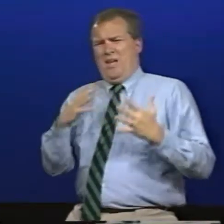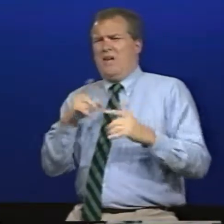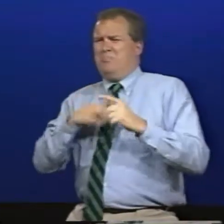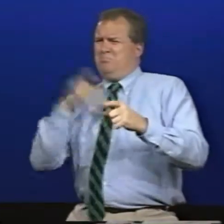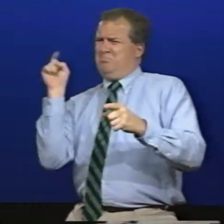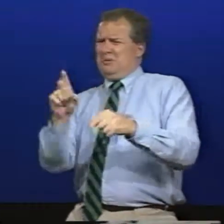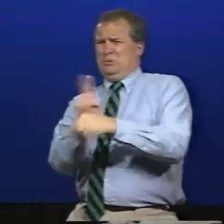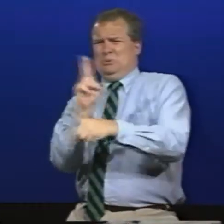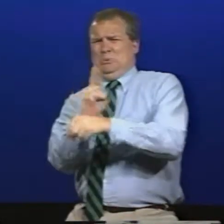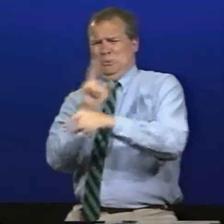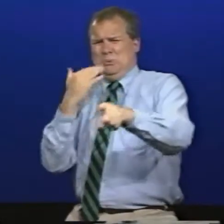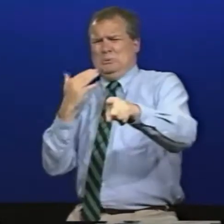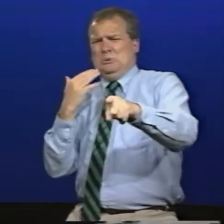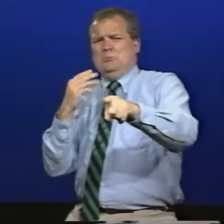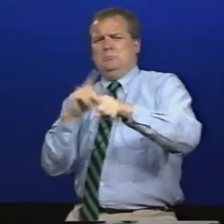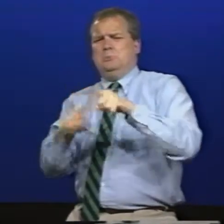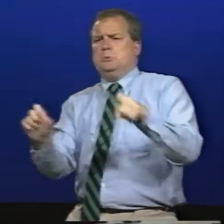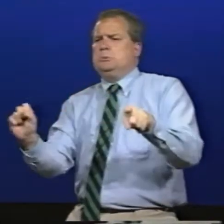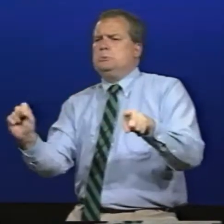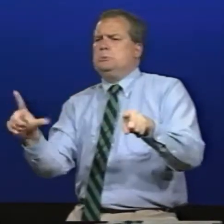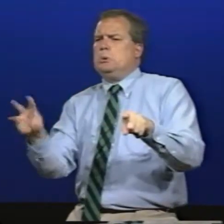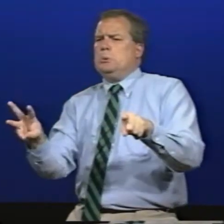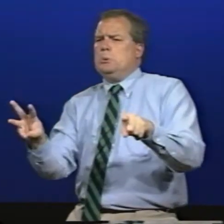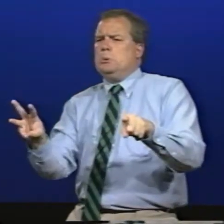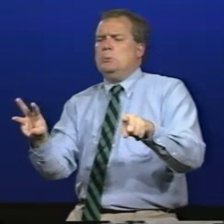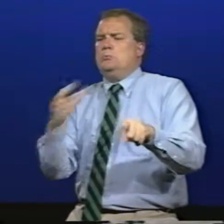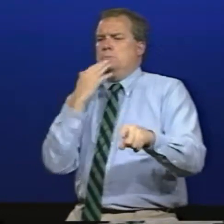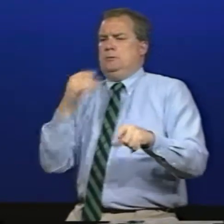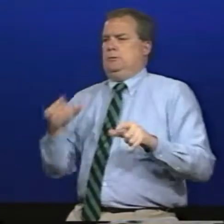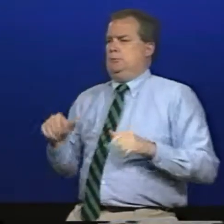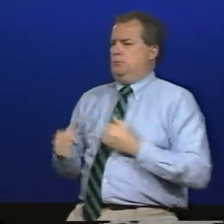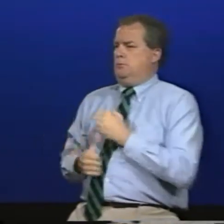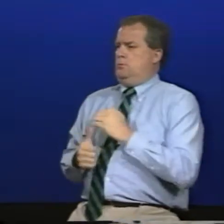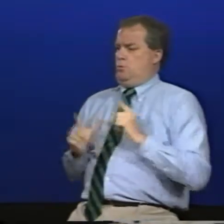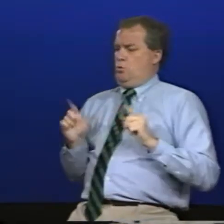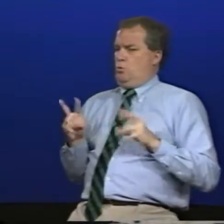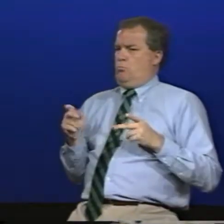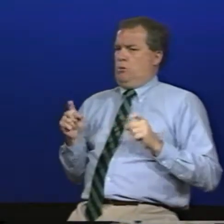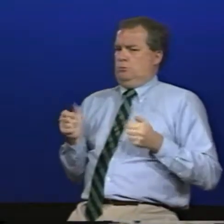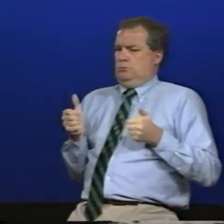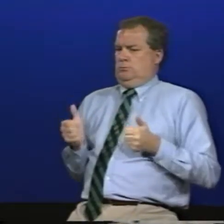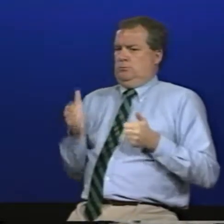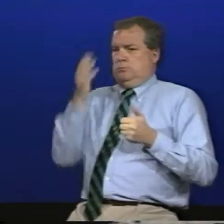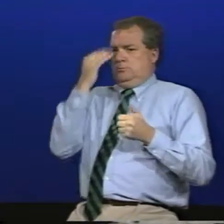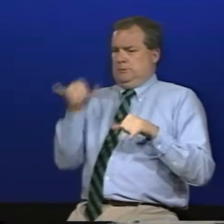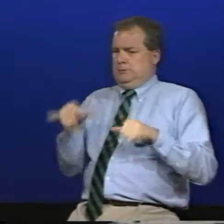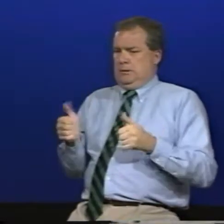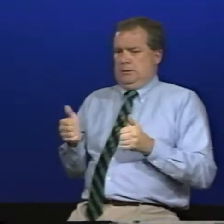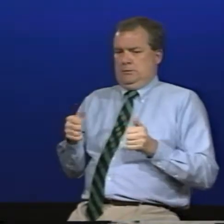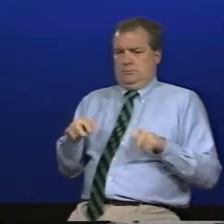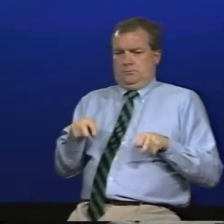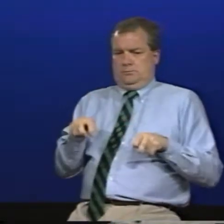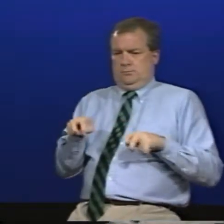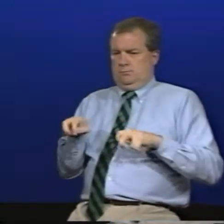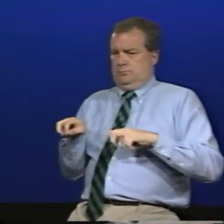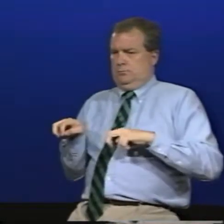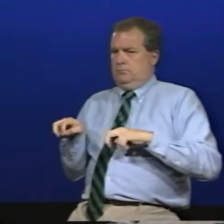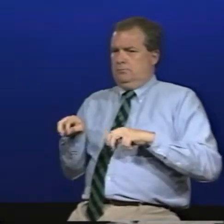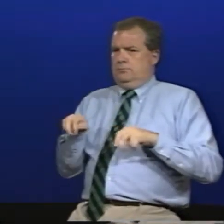sometimes you'll have a really good player that you really want to use but they're a little bit slow so it's usually a safe place to put them if you put them in the